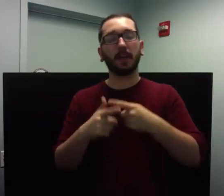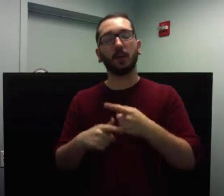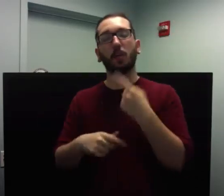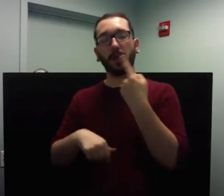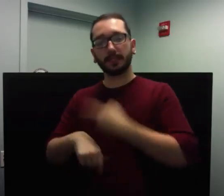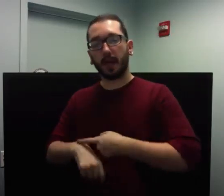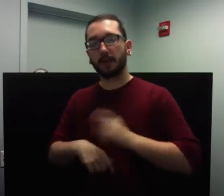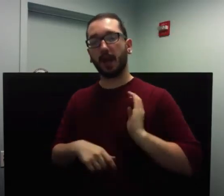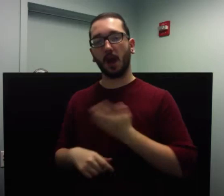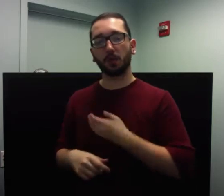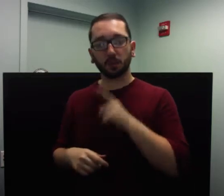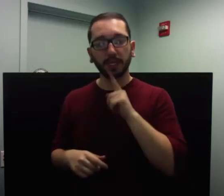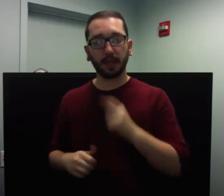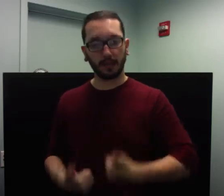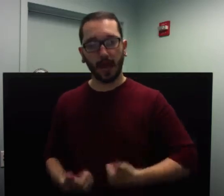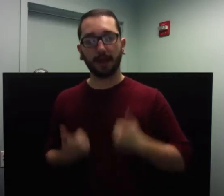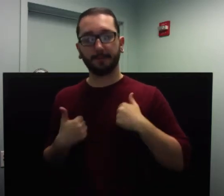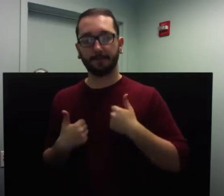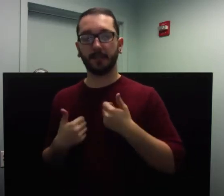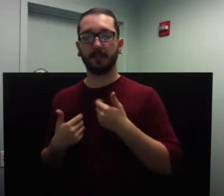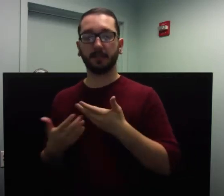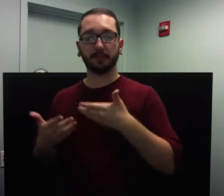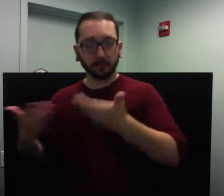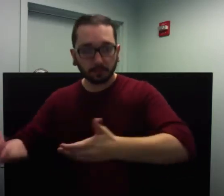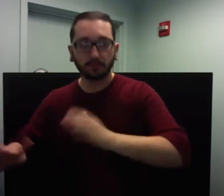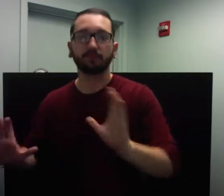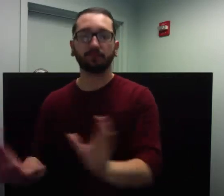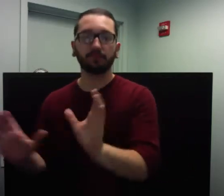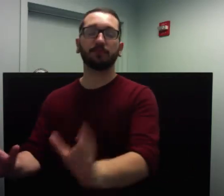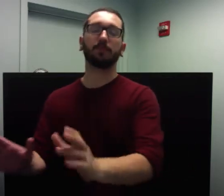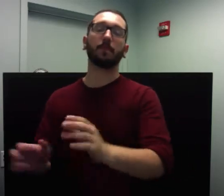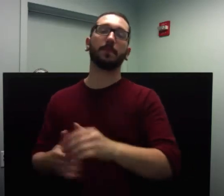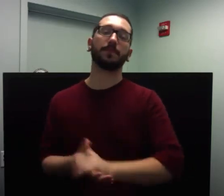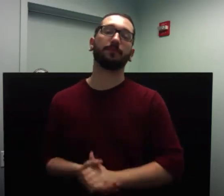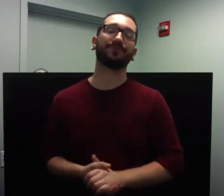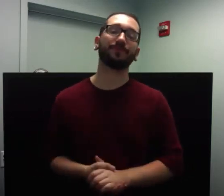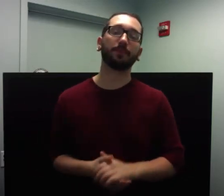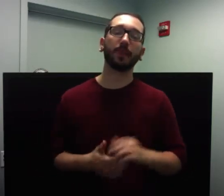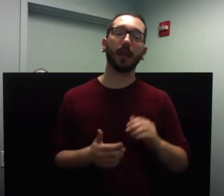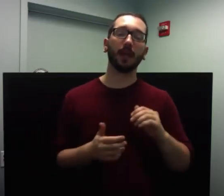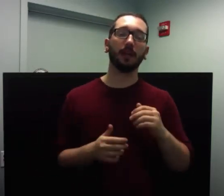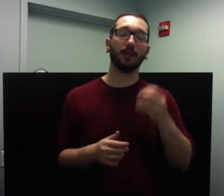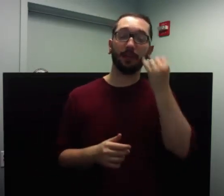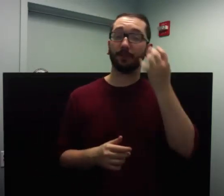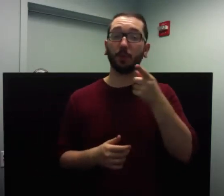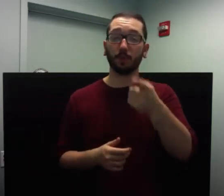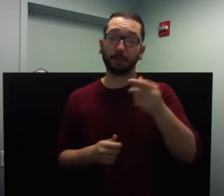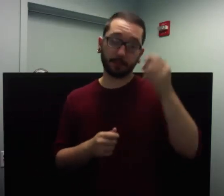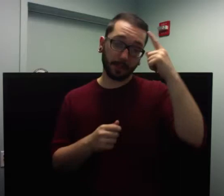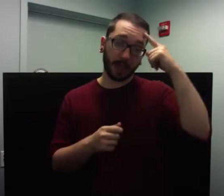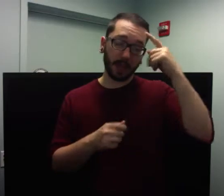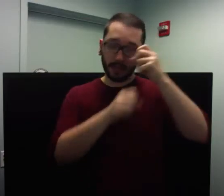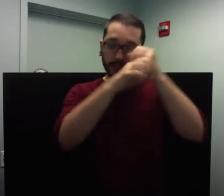the fear and imagining how would you handle that situation makes it easier to proceed with optimism.